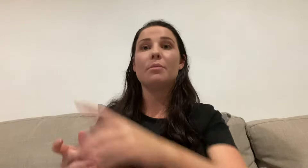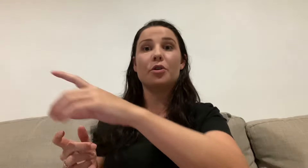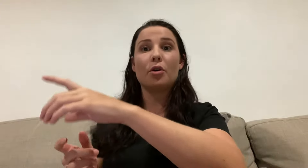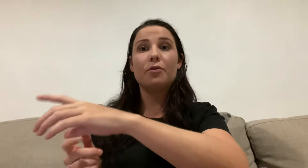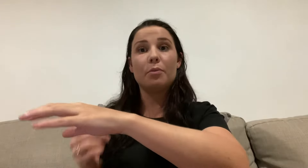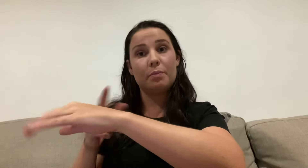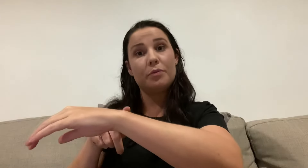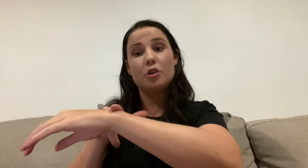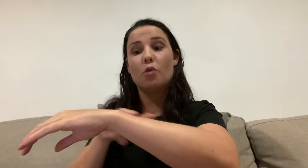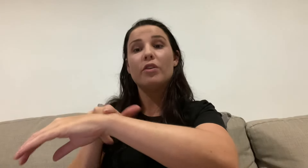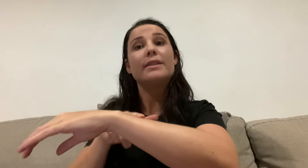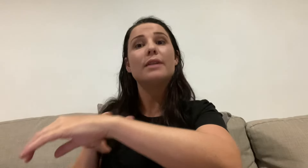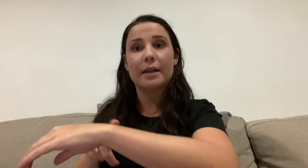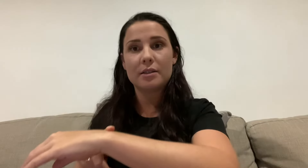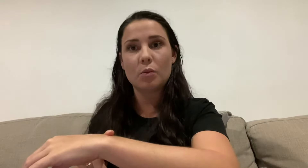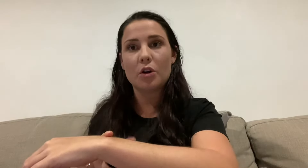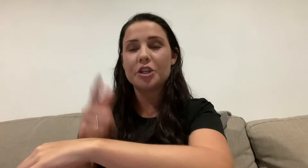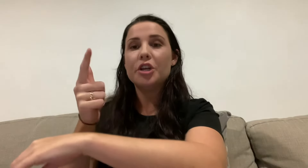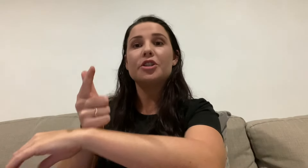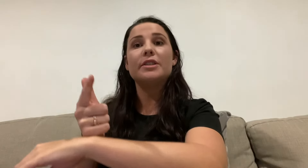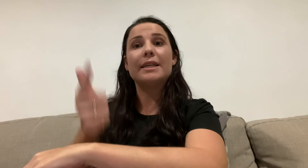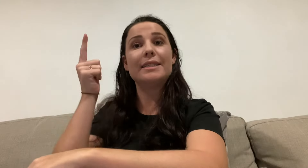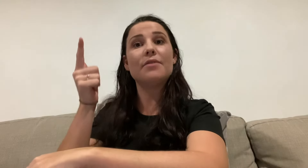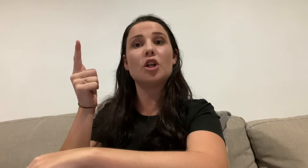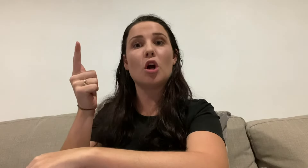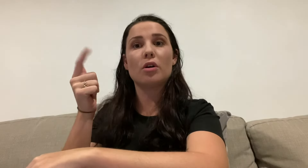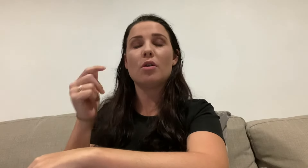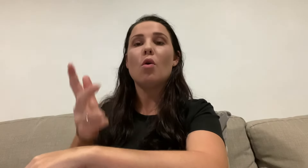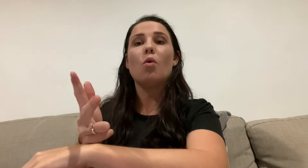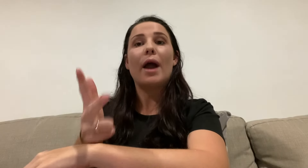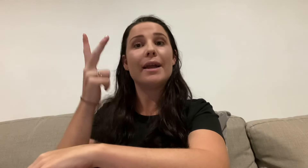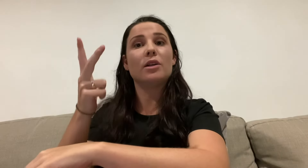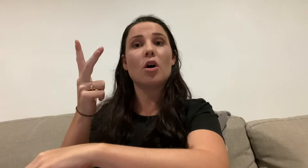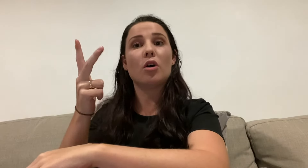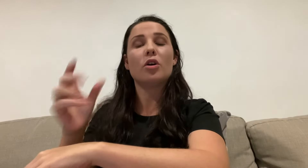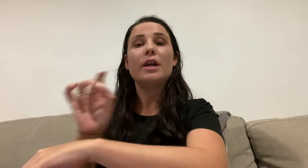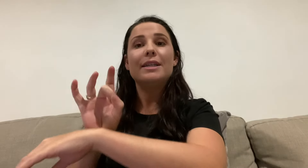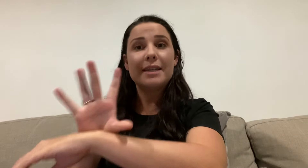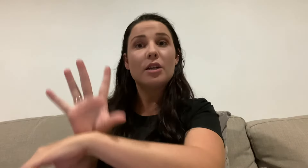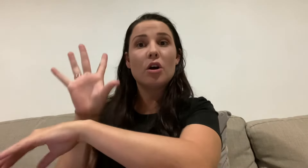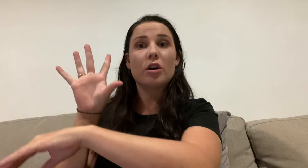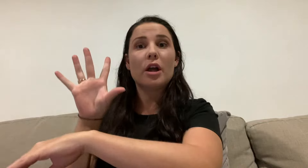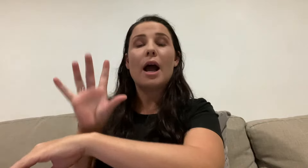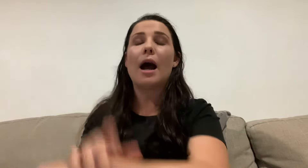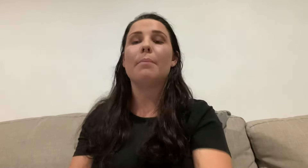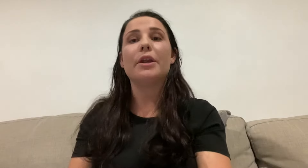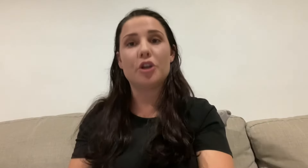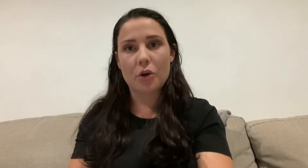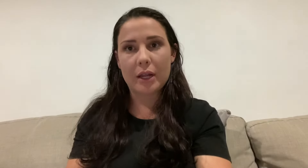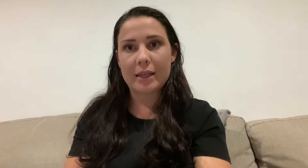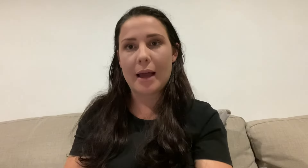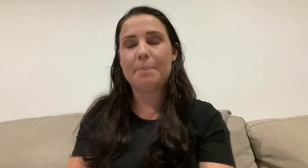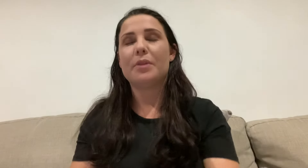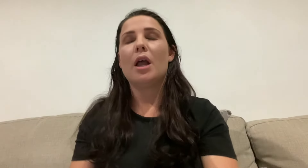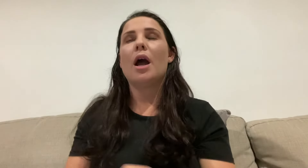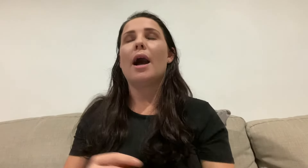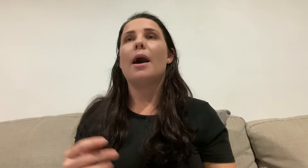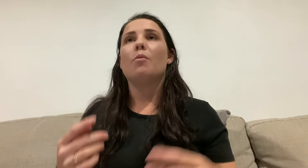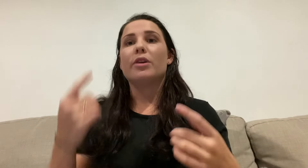you go from your wrist, like it's a watch. So it's a seven o'clock or eight o'clock, 10 o'clock. Um, and you go like that. Um, whereas